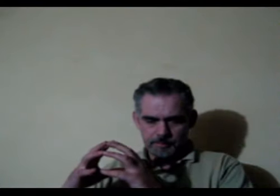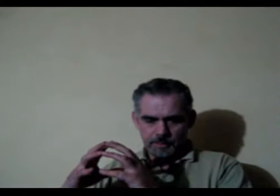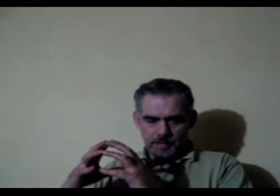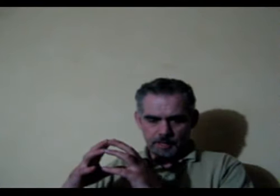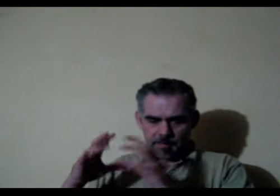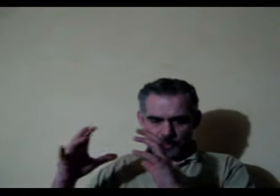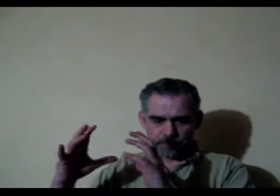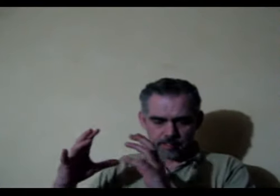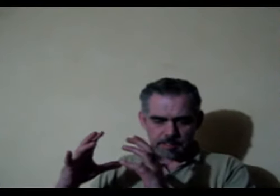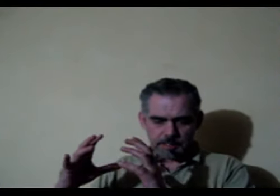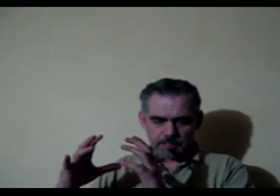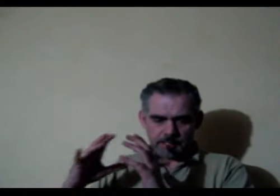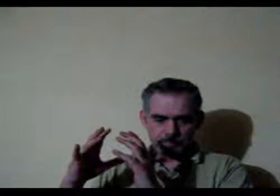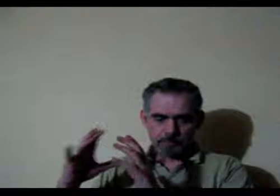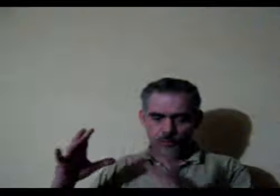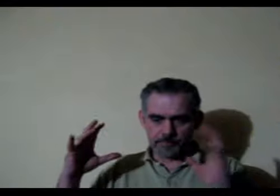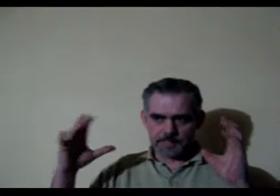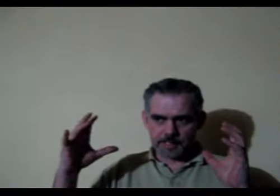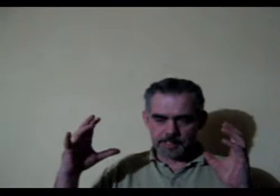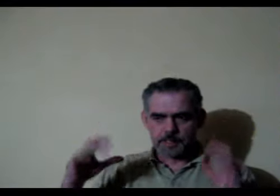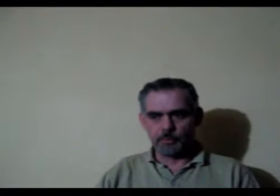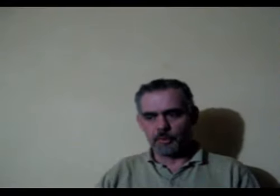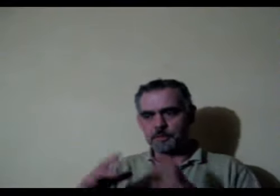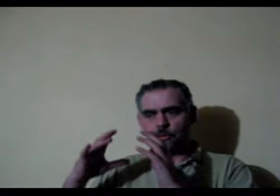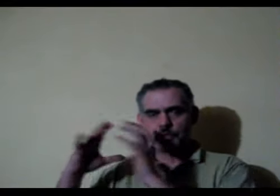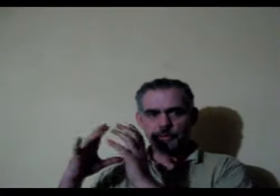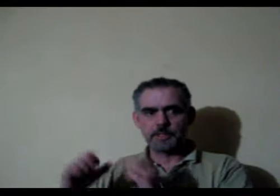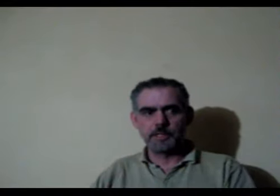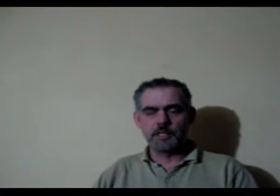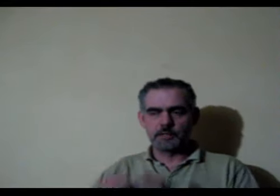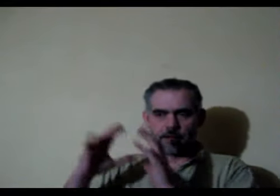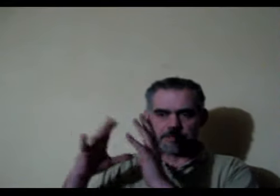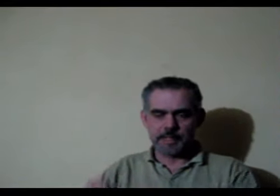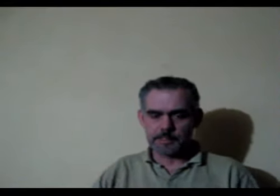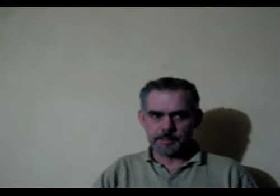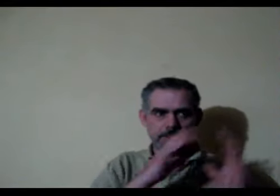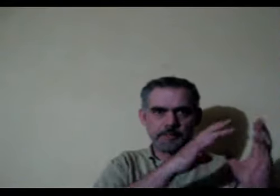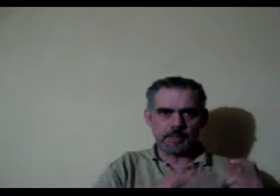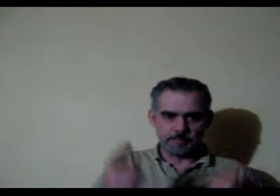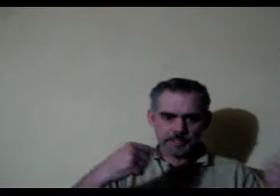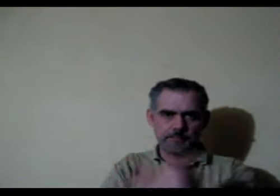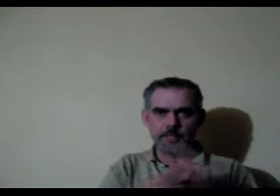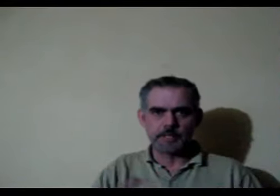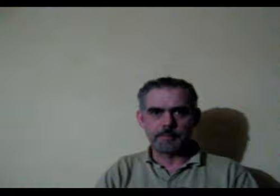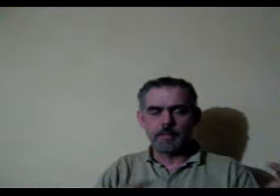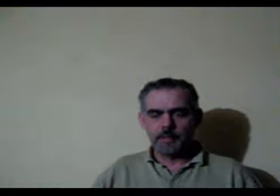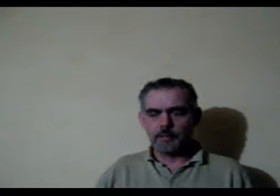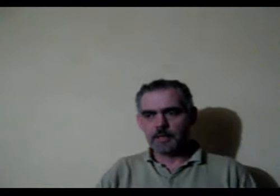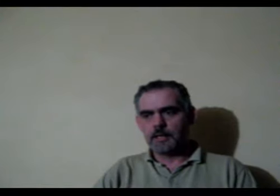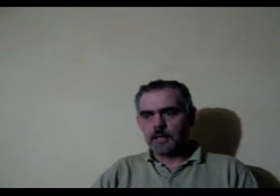hemispheres can perform these tasks but one is more suited to other tasks than the other and vice versa ok